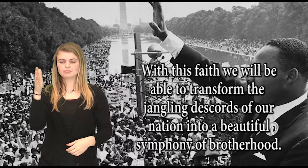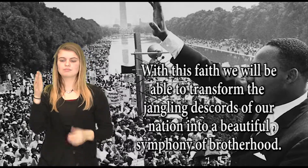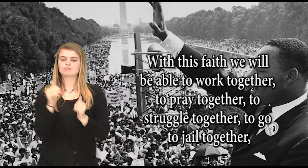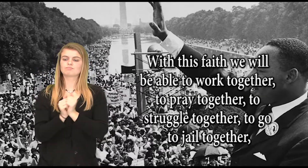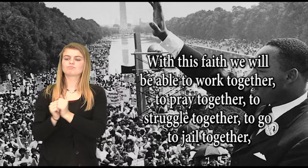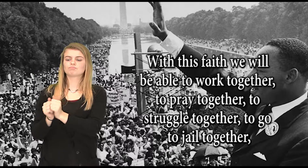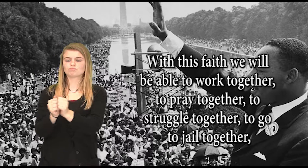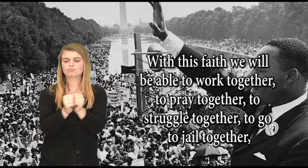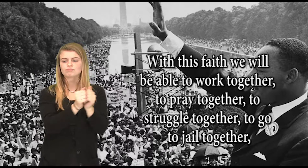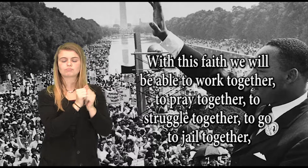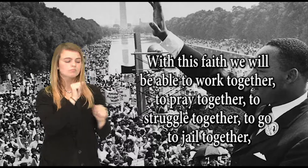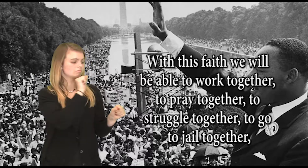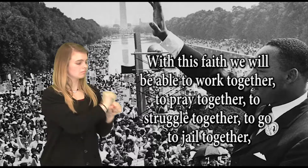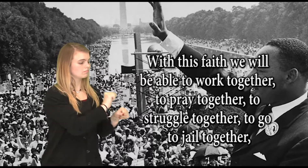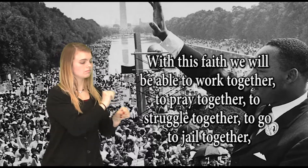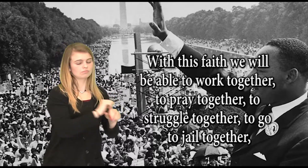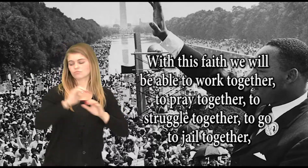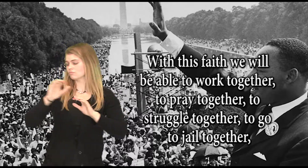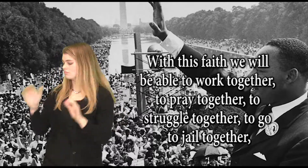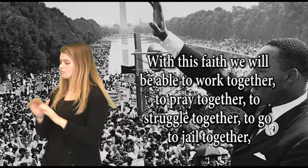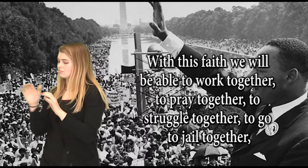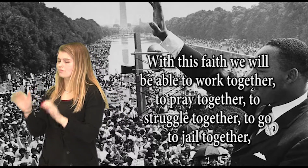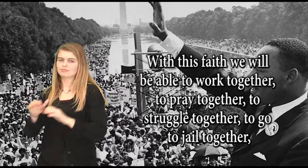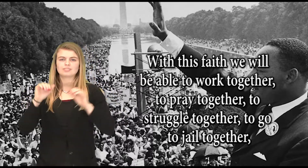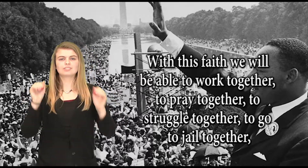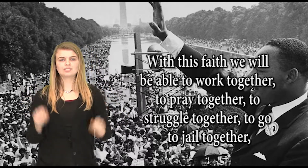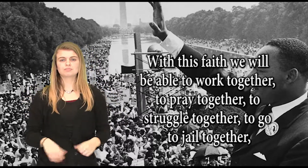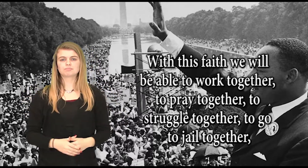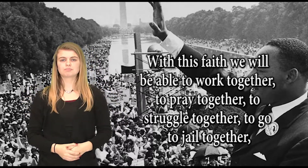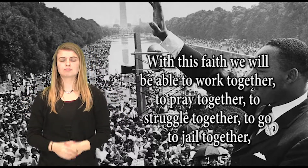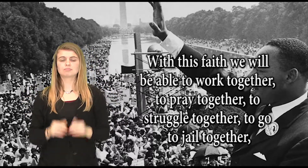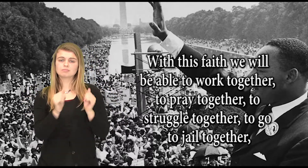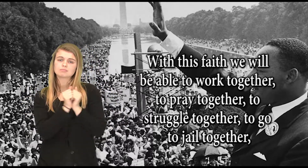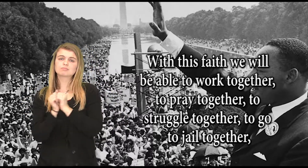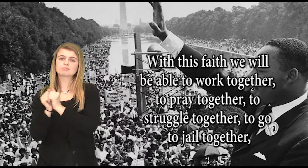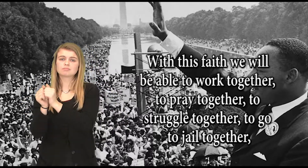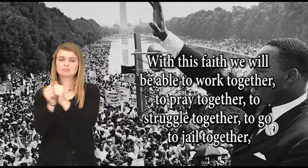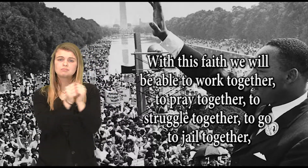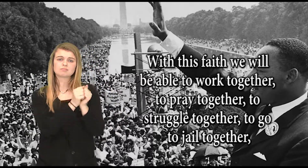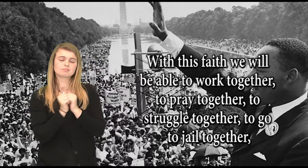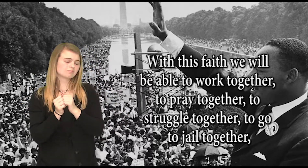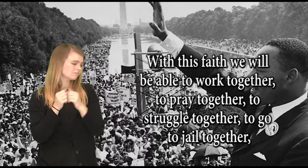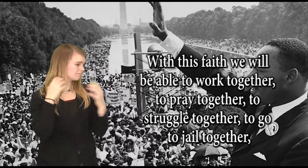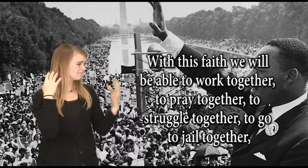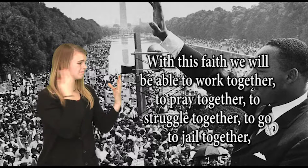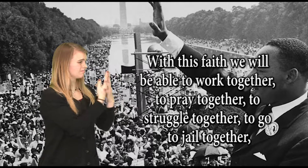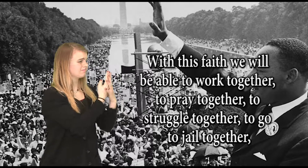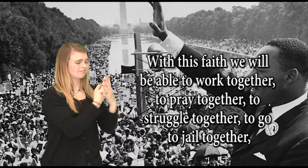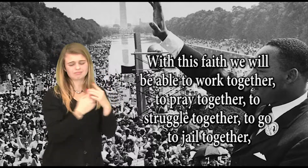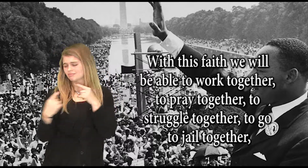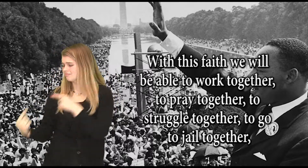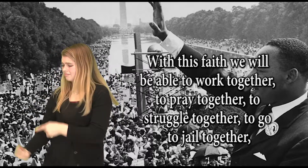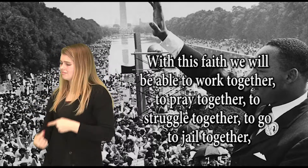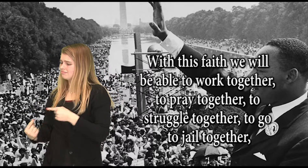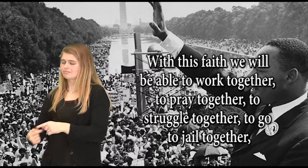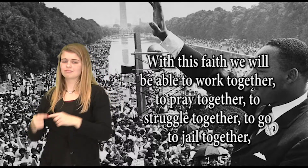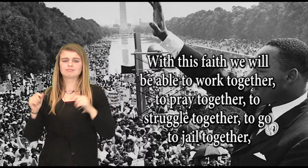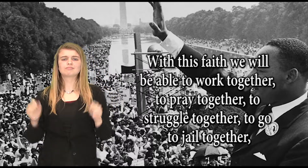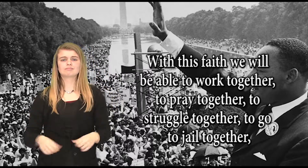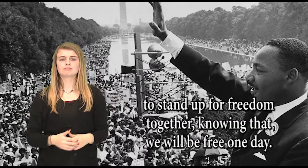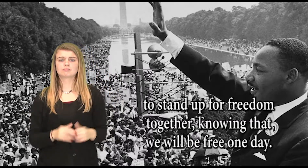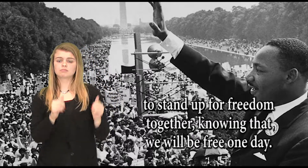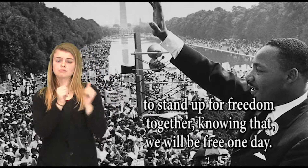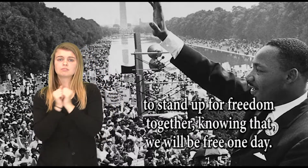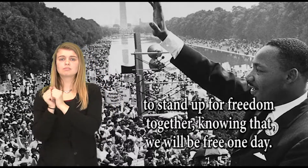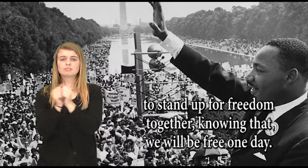brotherhood. With this faith, we will be able to work together, to pray together, to struggle together, to go to jail